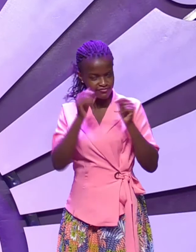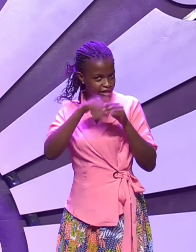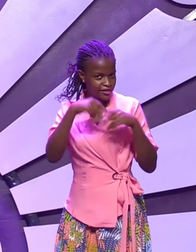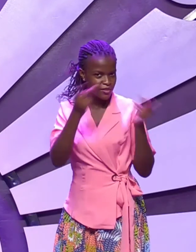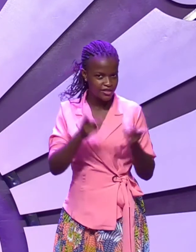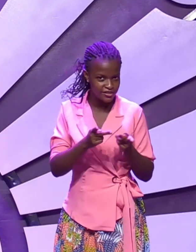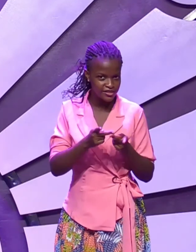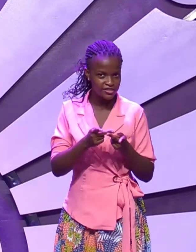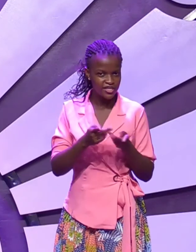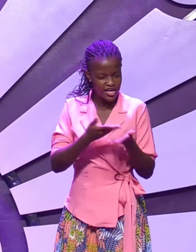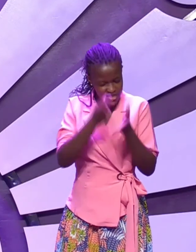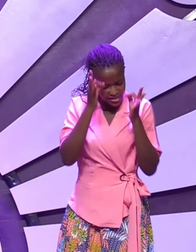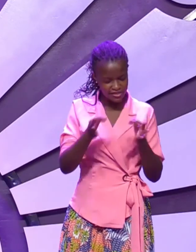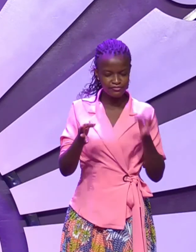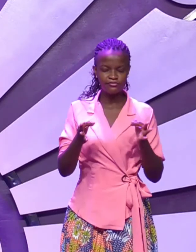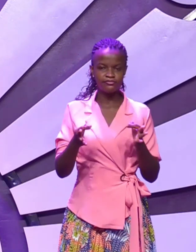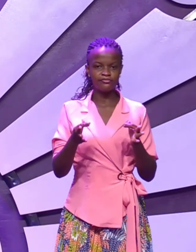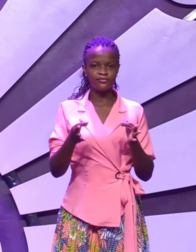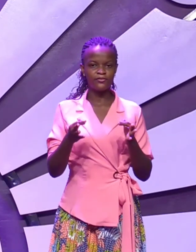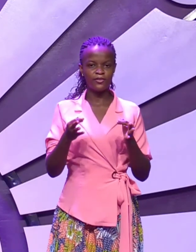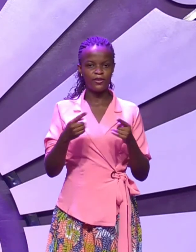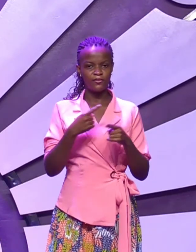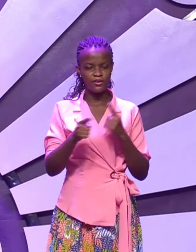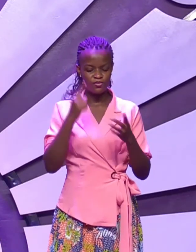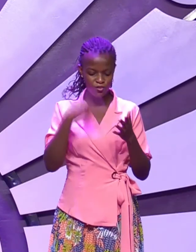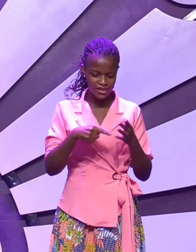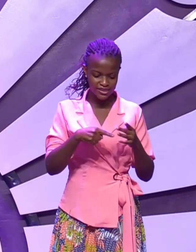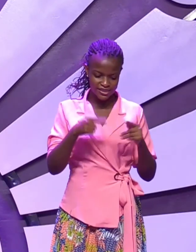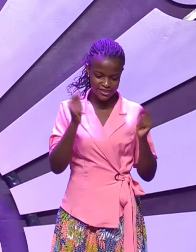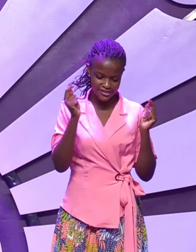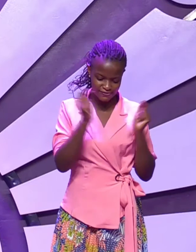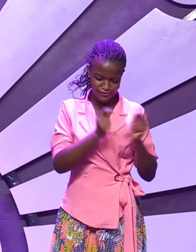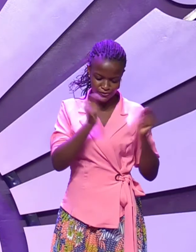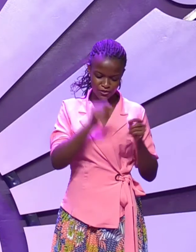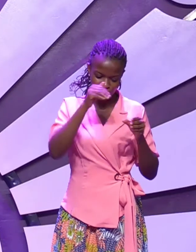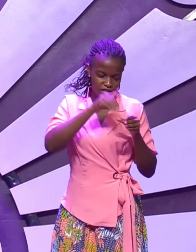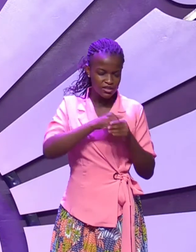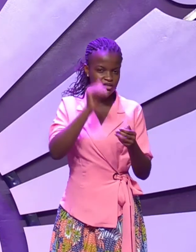whatever it is but whatever this thorn was in Paul's life